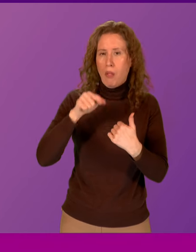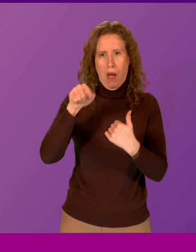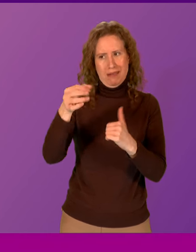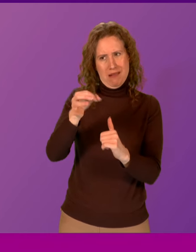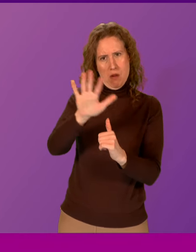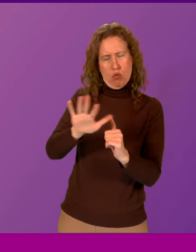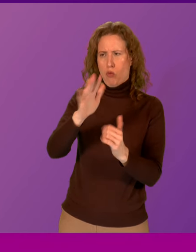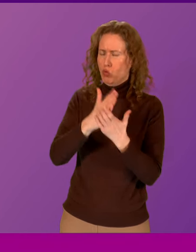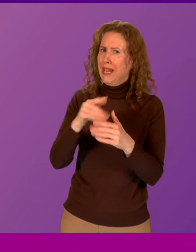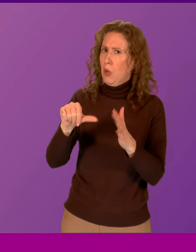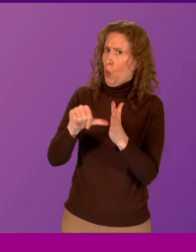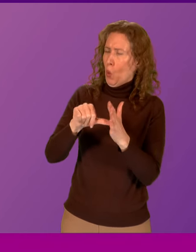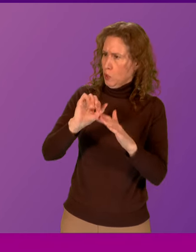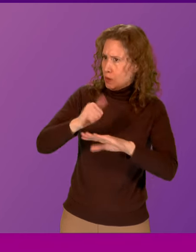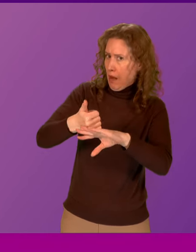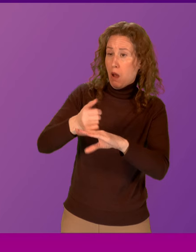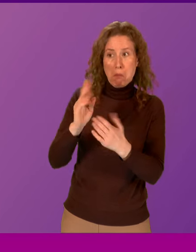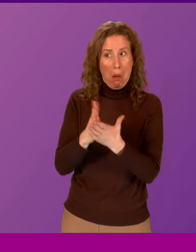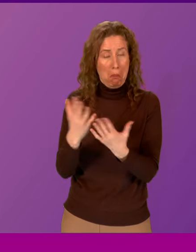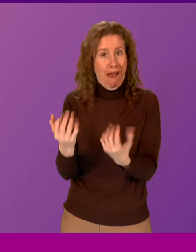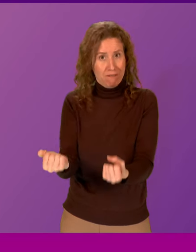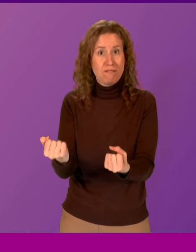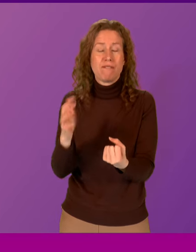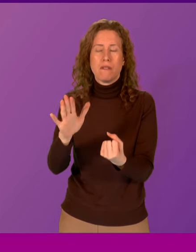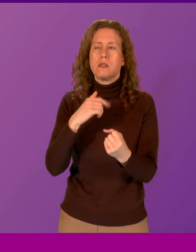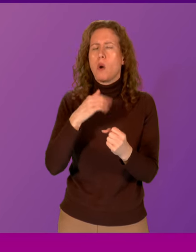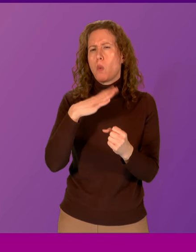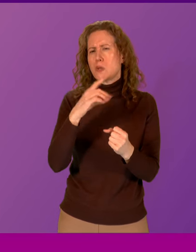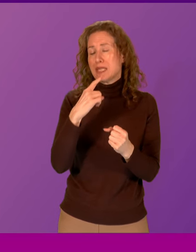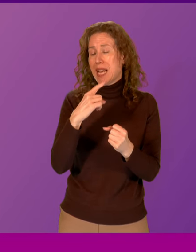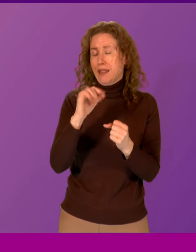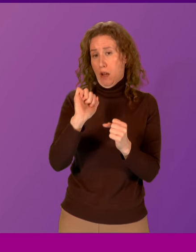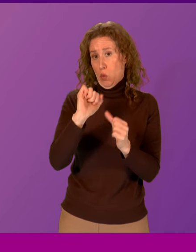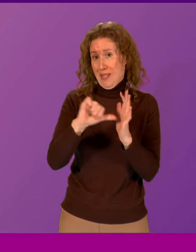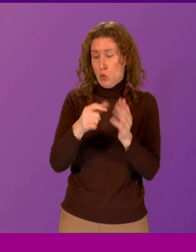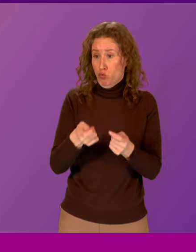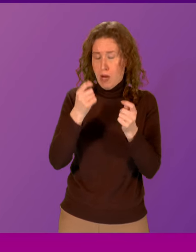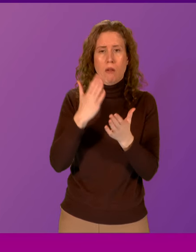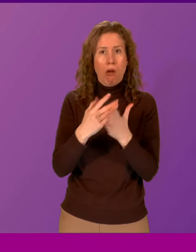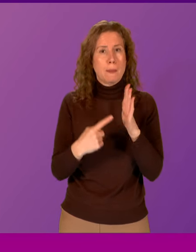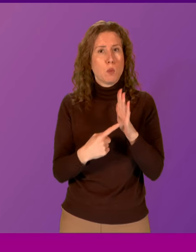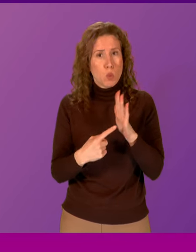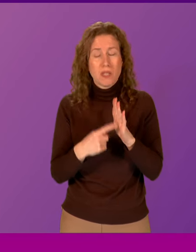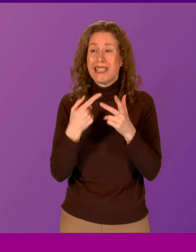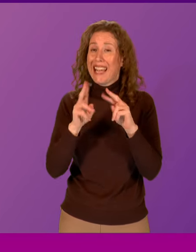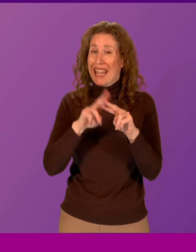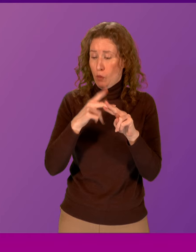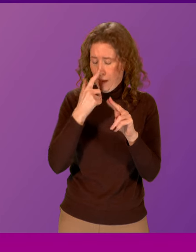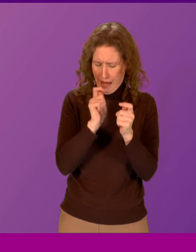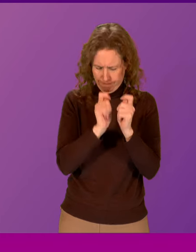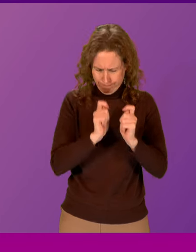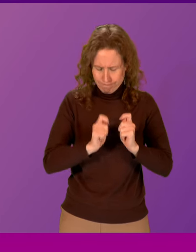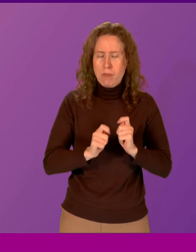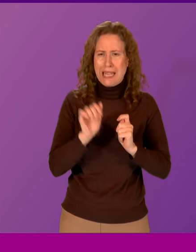rural locations. What I would say to Beatrice Wishart is the issues that she raised in important. Of course, if there are tweaks that we can make